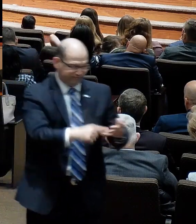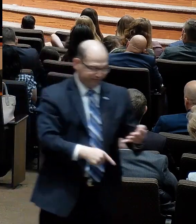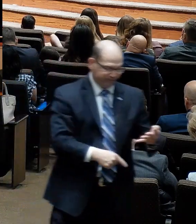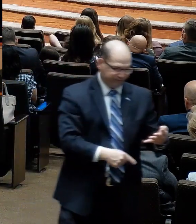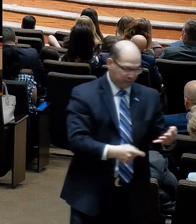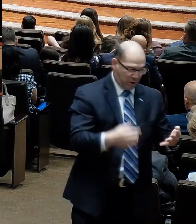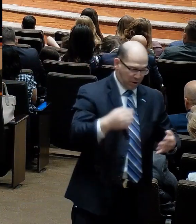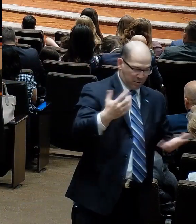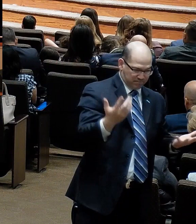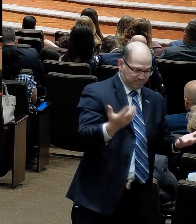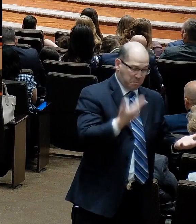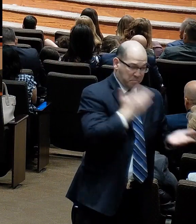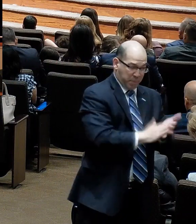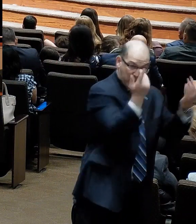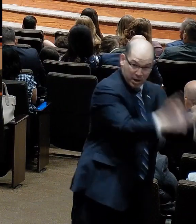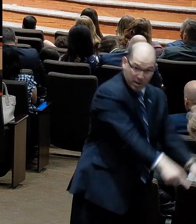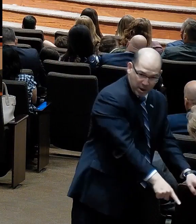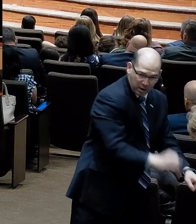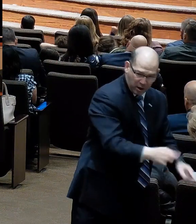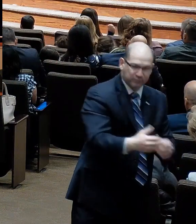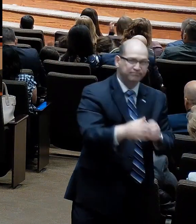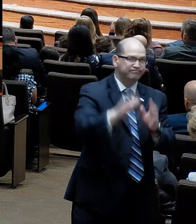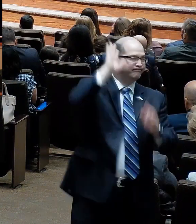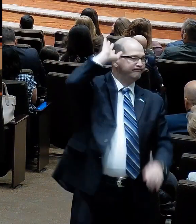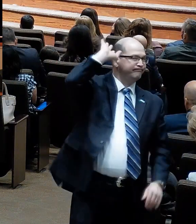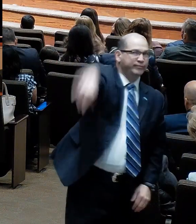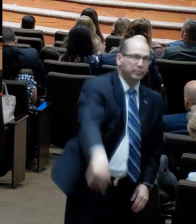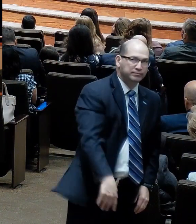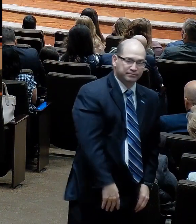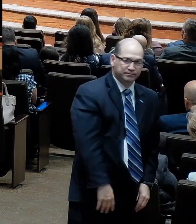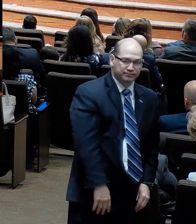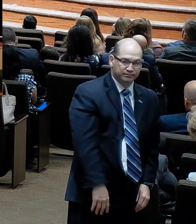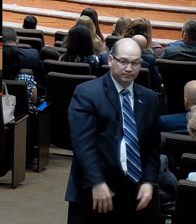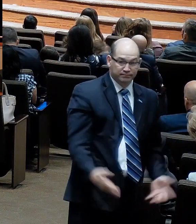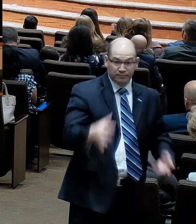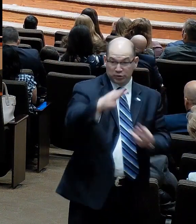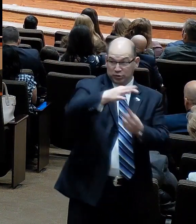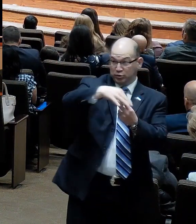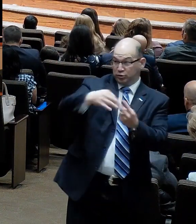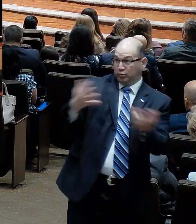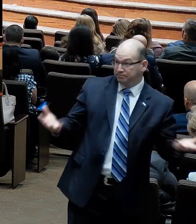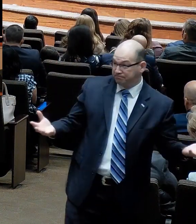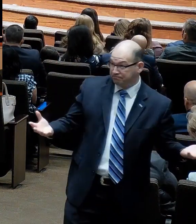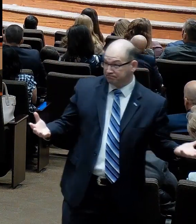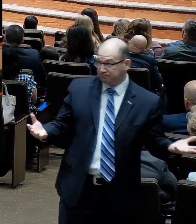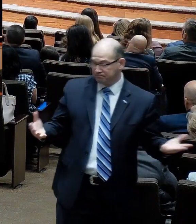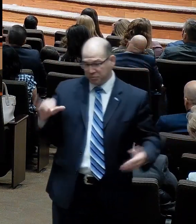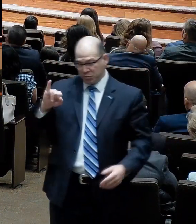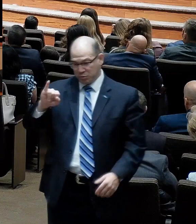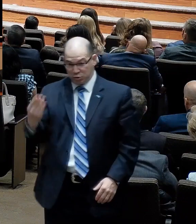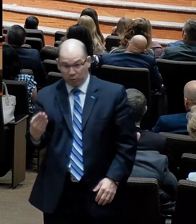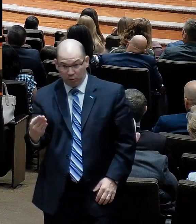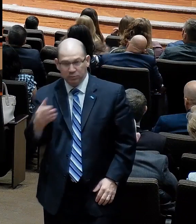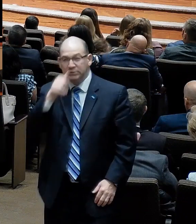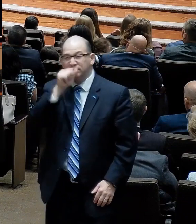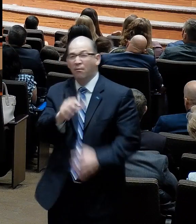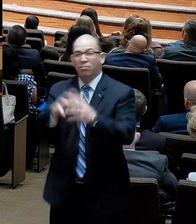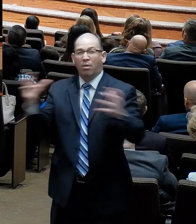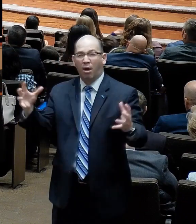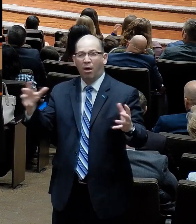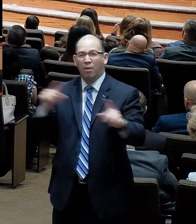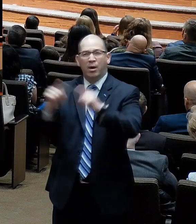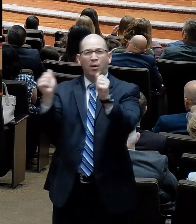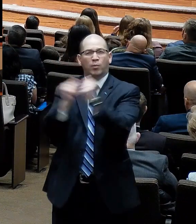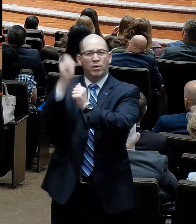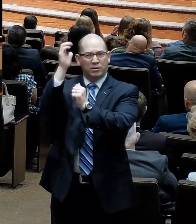So that like Job, you'll be able to say, but he knoweth the way that I take, and when he hath tried me, I shall come forth as gold. I close with the true story